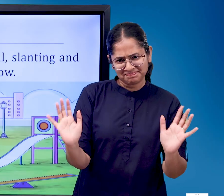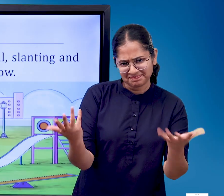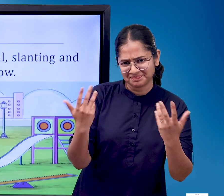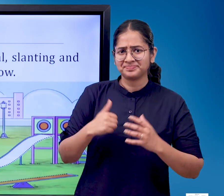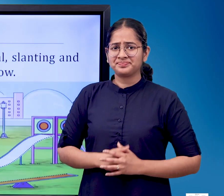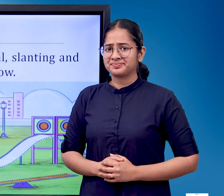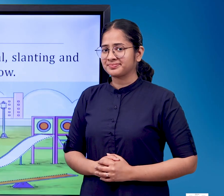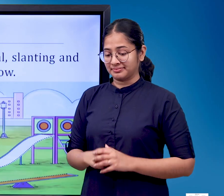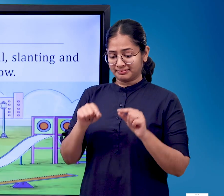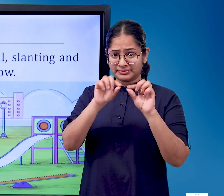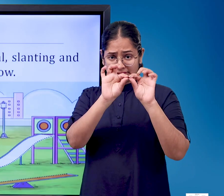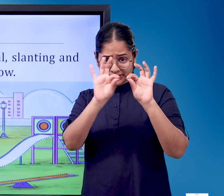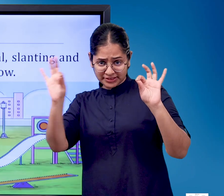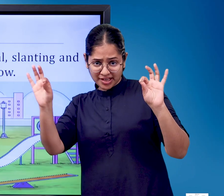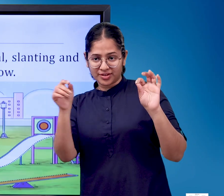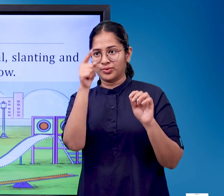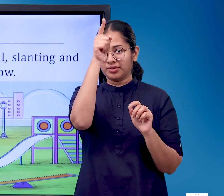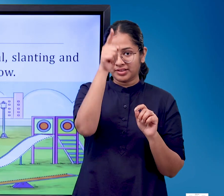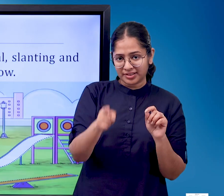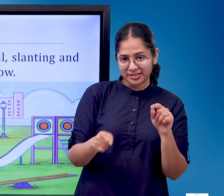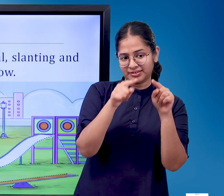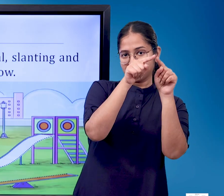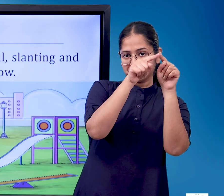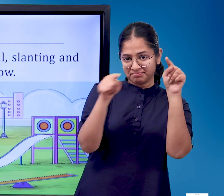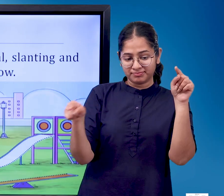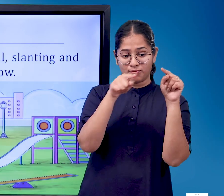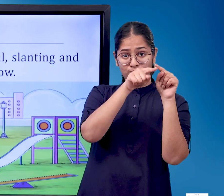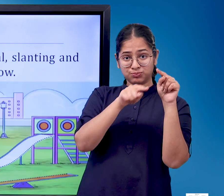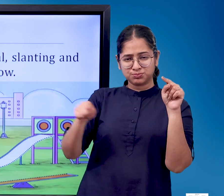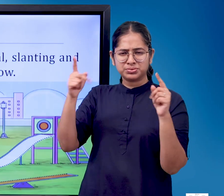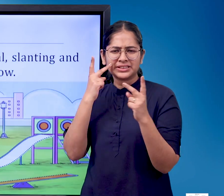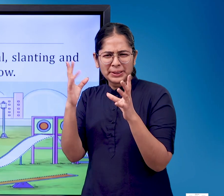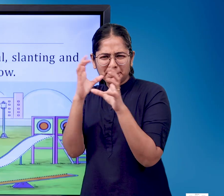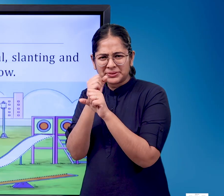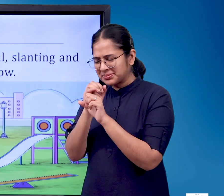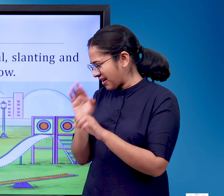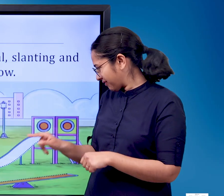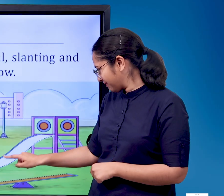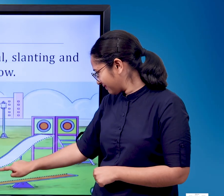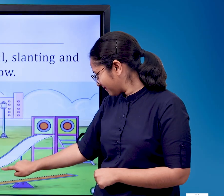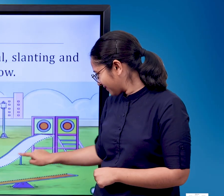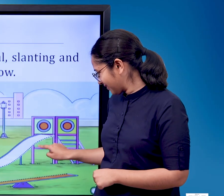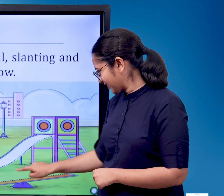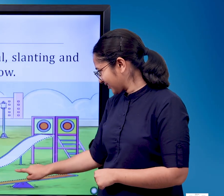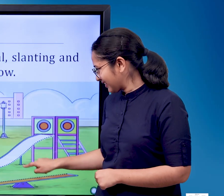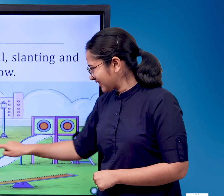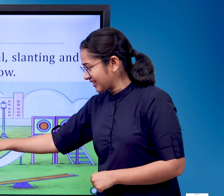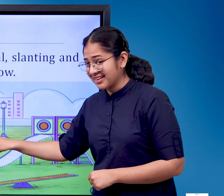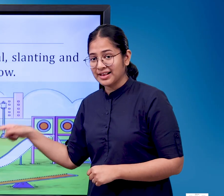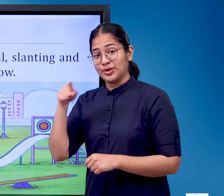Trace the missing vertical, horizontal, slanting and curved lines in the picture given here Here we see the image